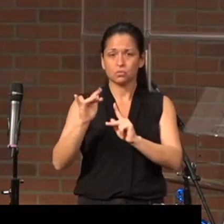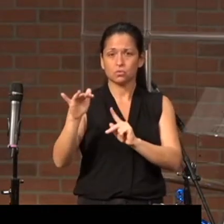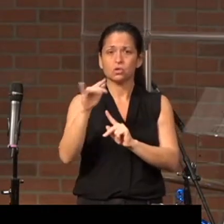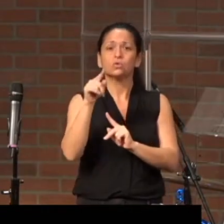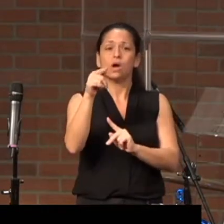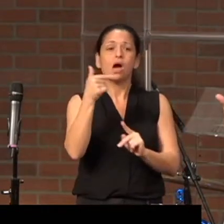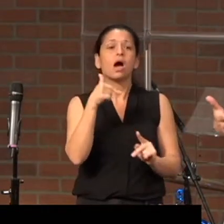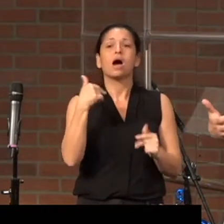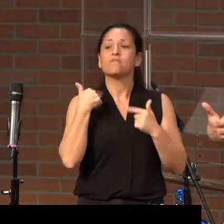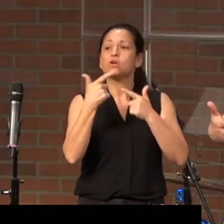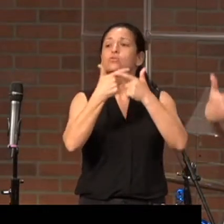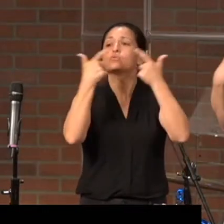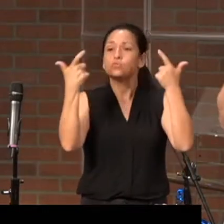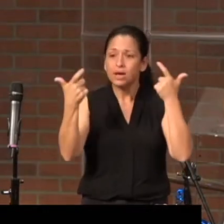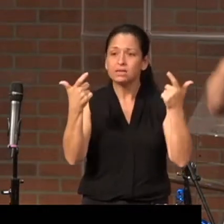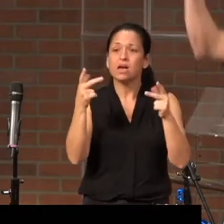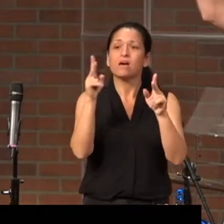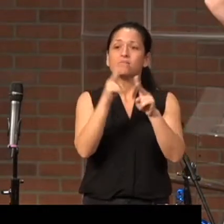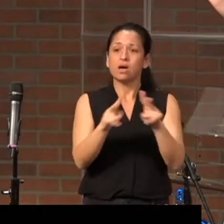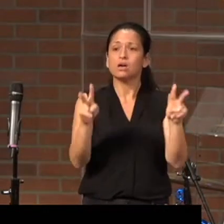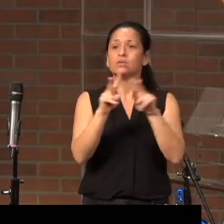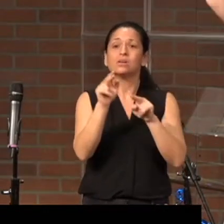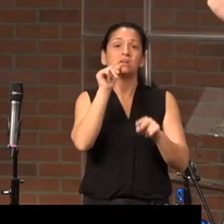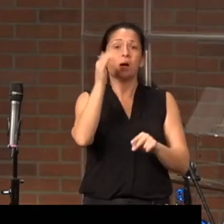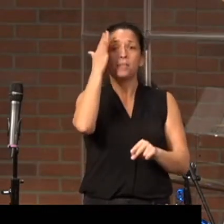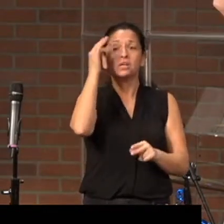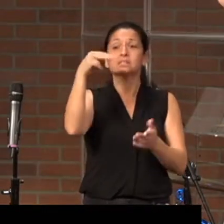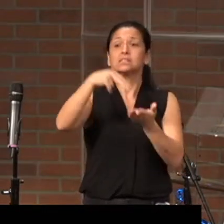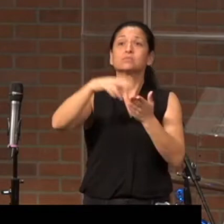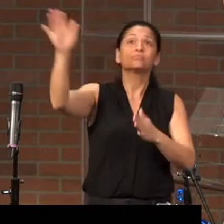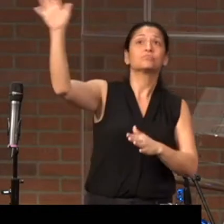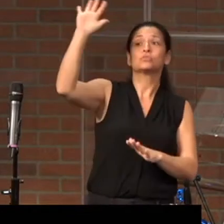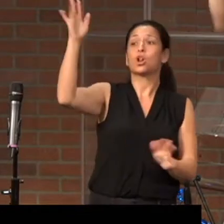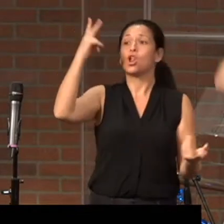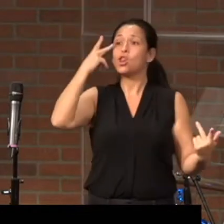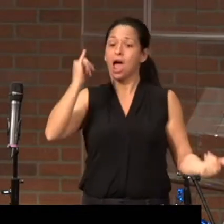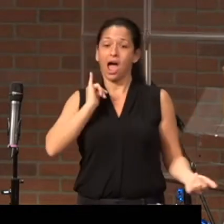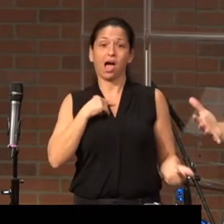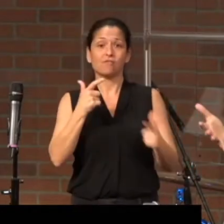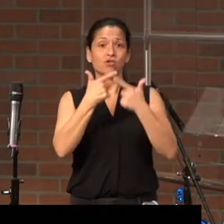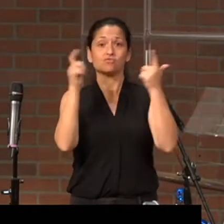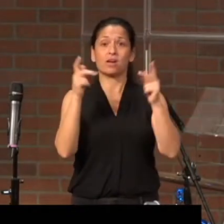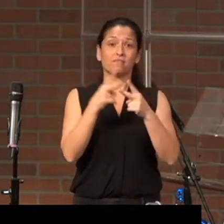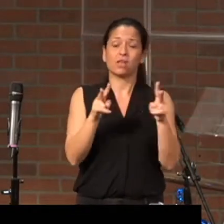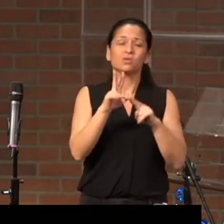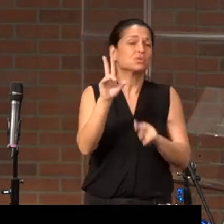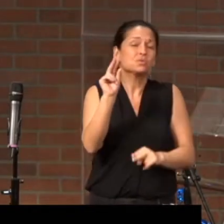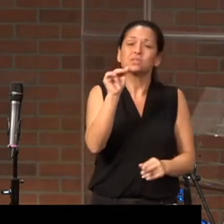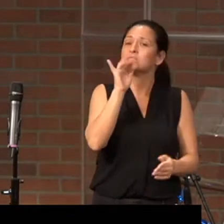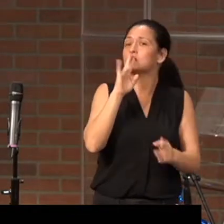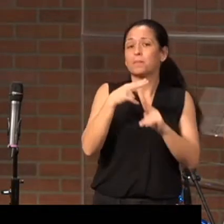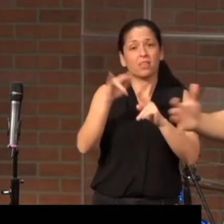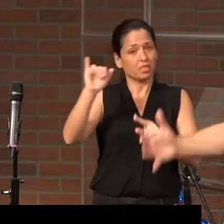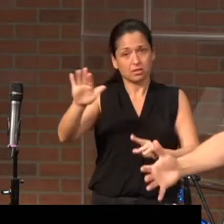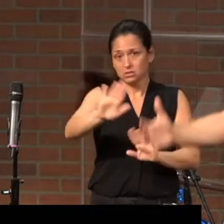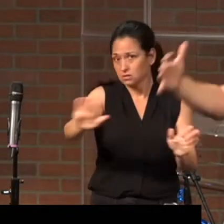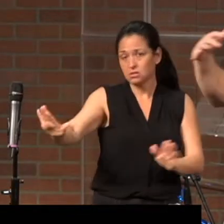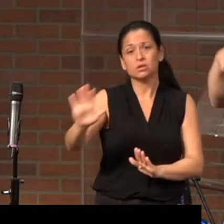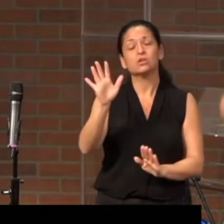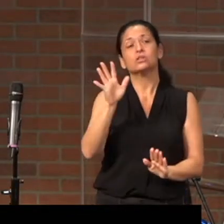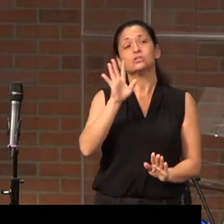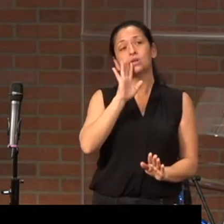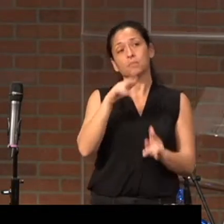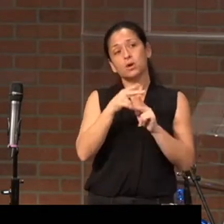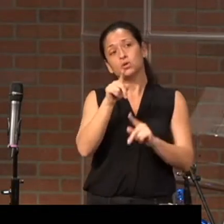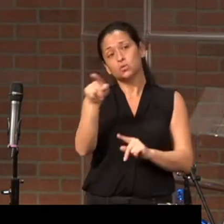great value. Not because you stand there and raise your hand and says, look at me, I have great value. That's not the kind of value that we're talking about. You have